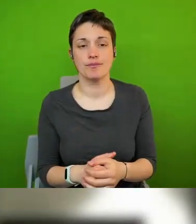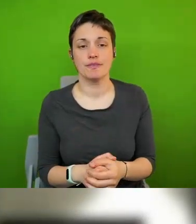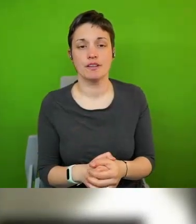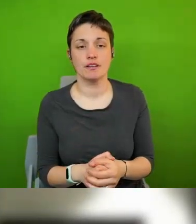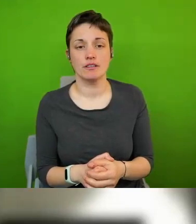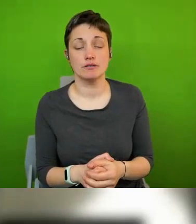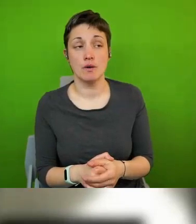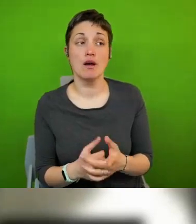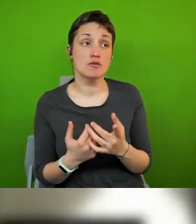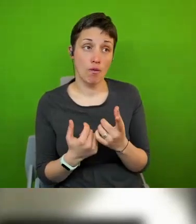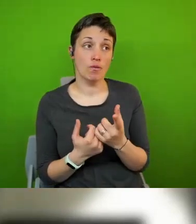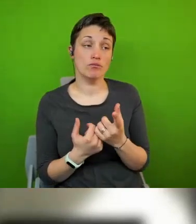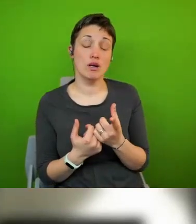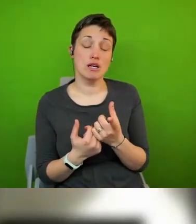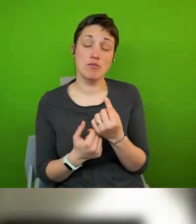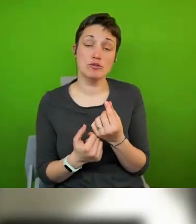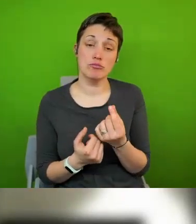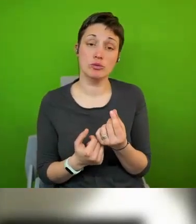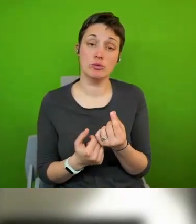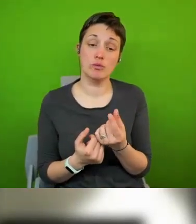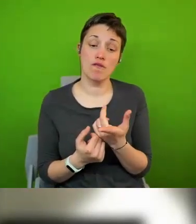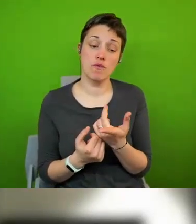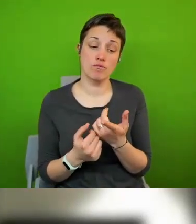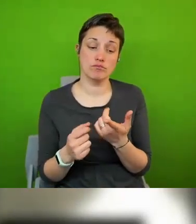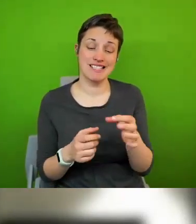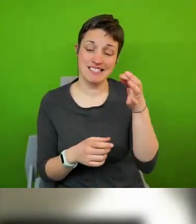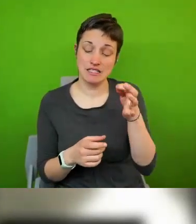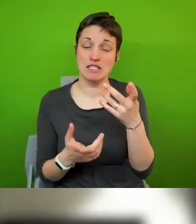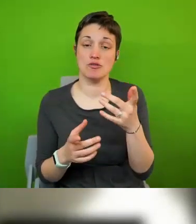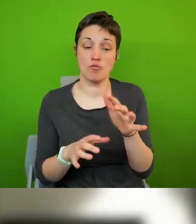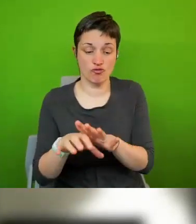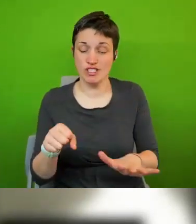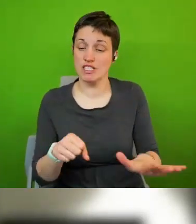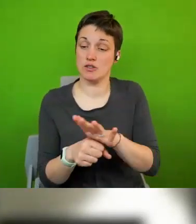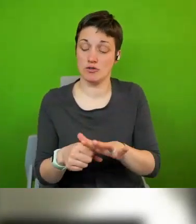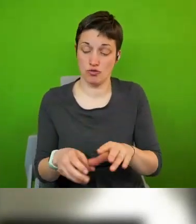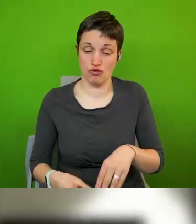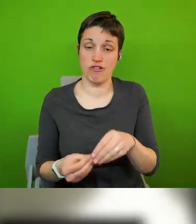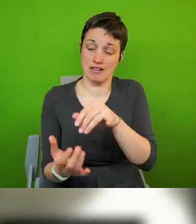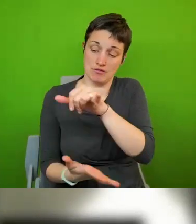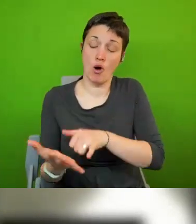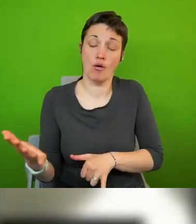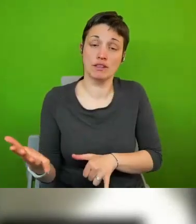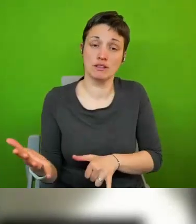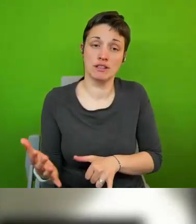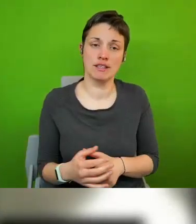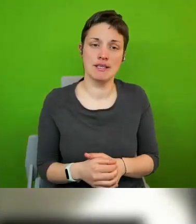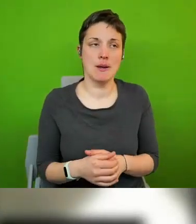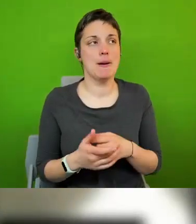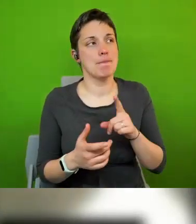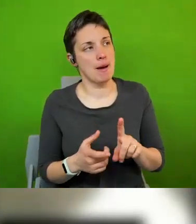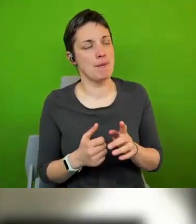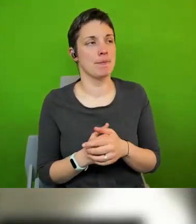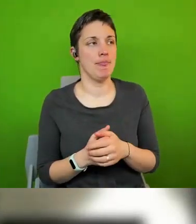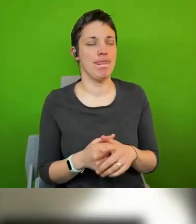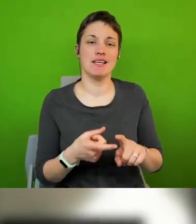a policy framework for cities or regions of course to do so depending that would be the second remark on what kind of